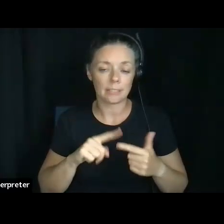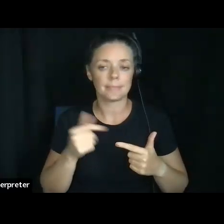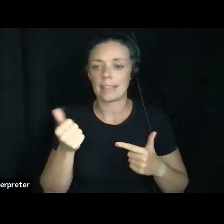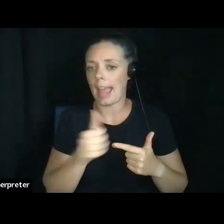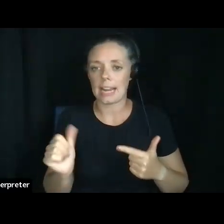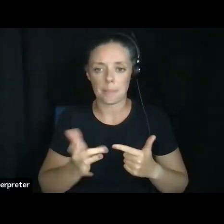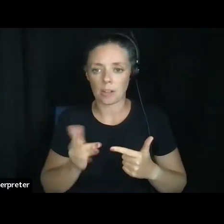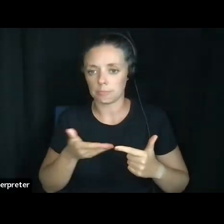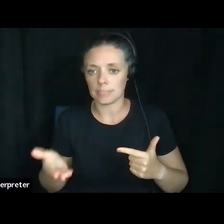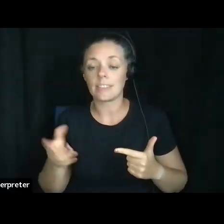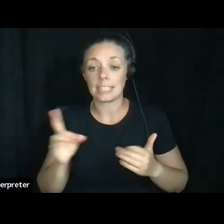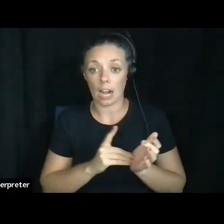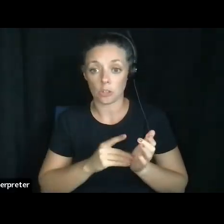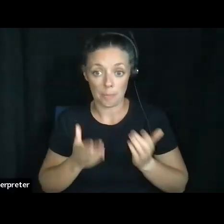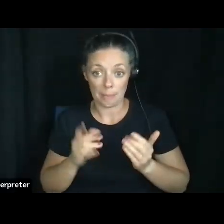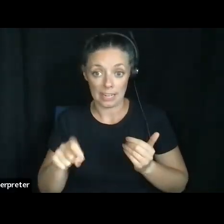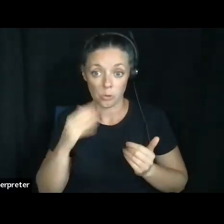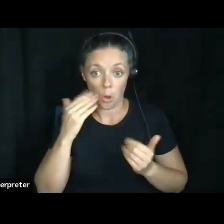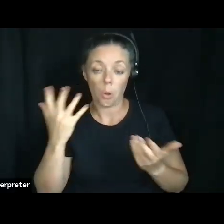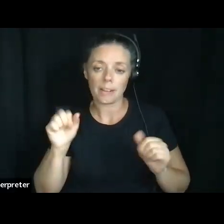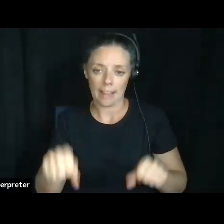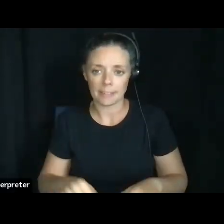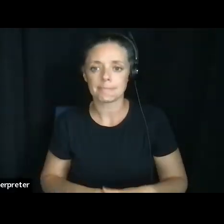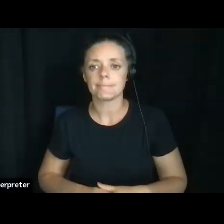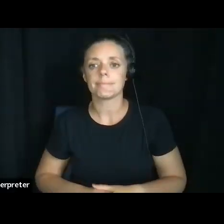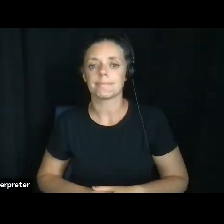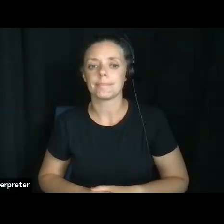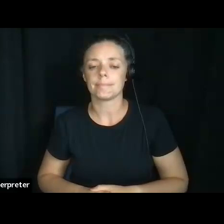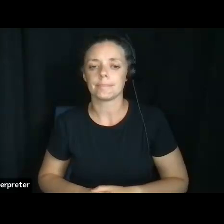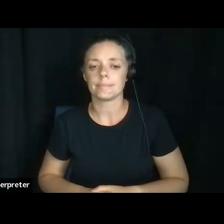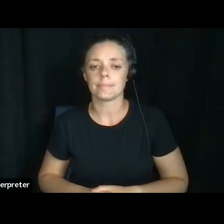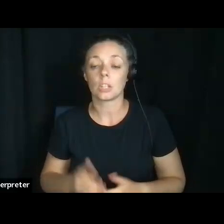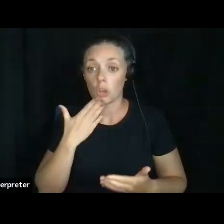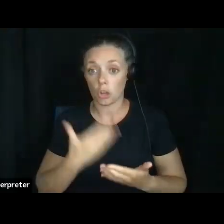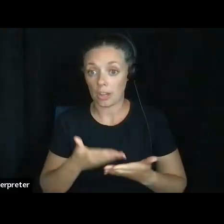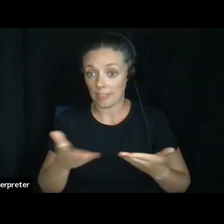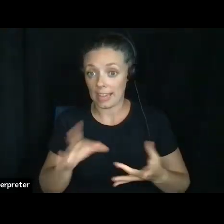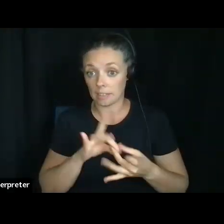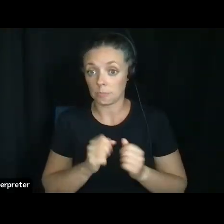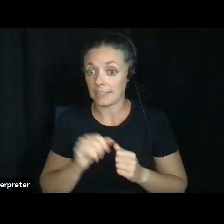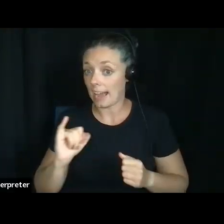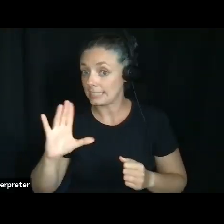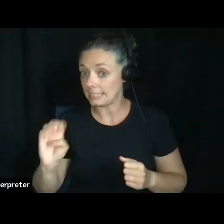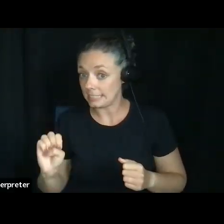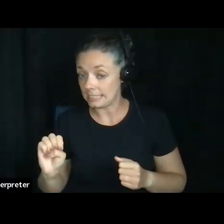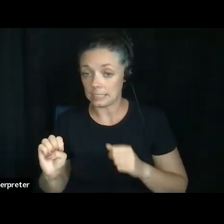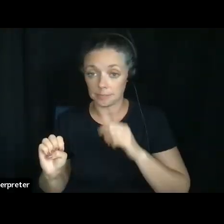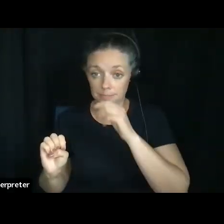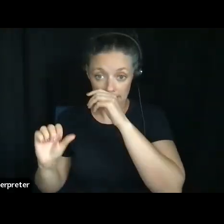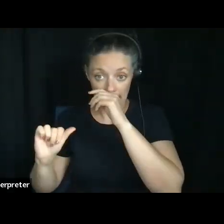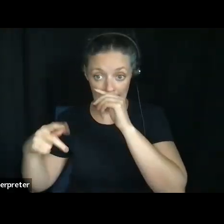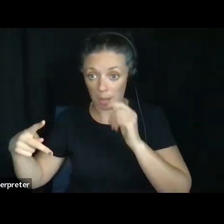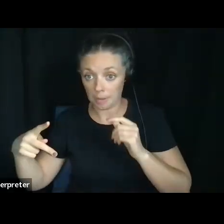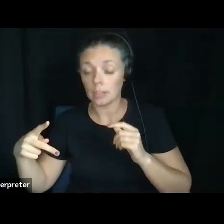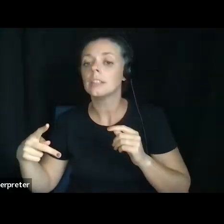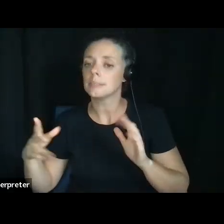that, um, the doctors may need to know. The good thing about, um, I C E, uh, apps is